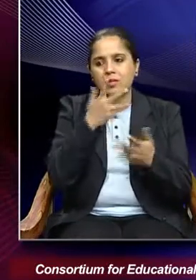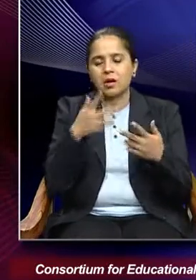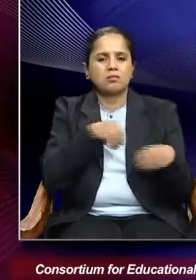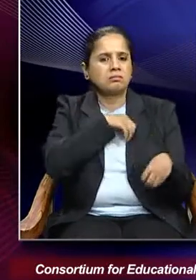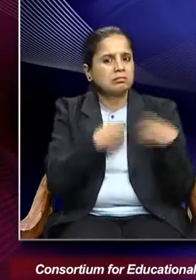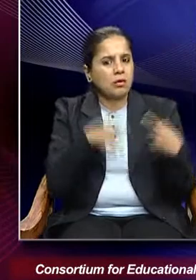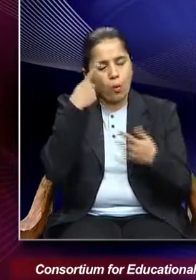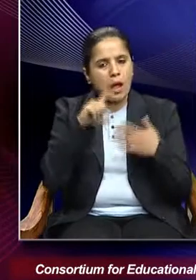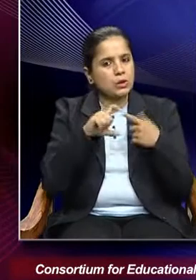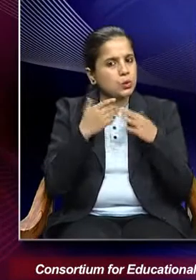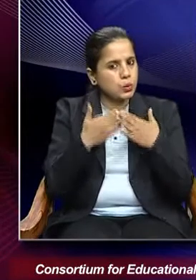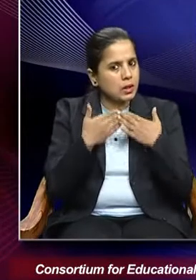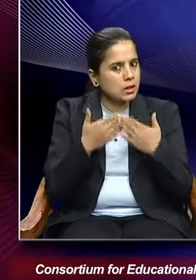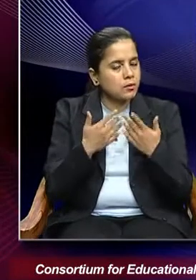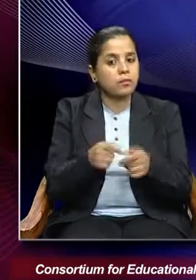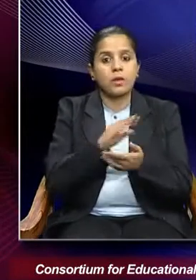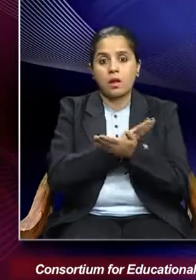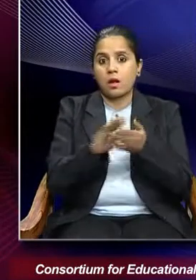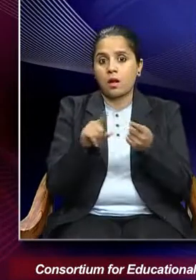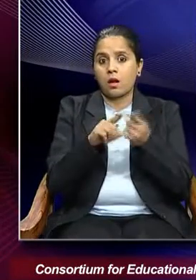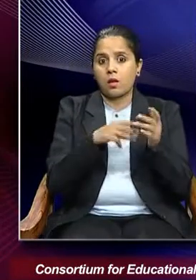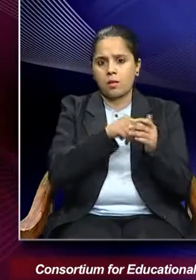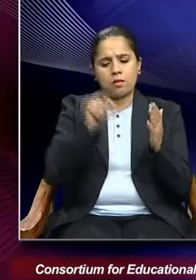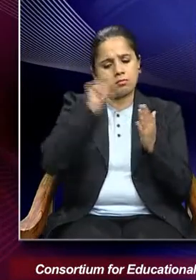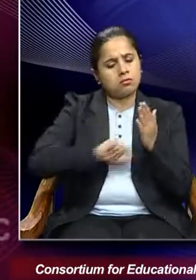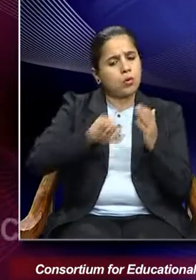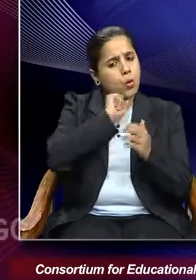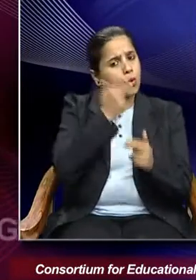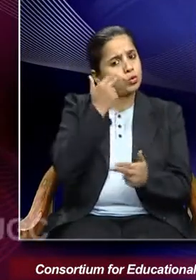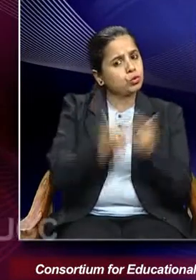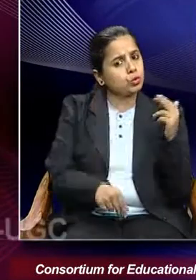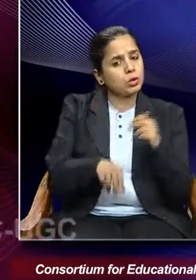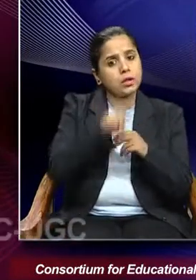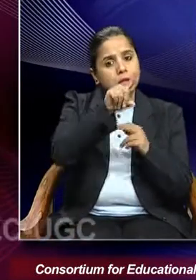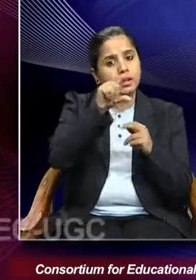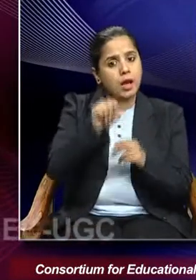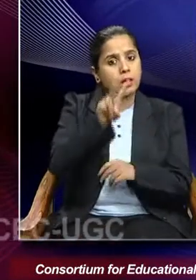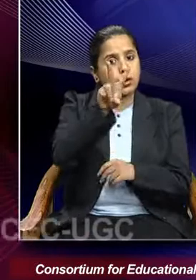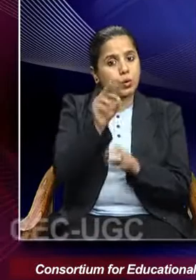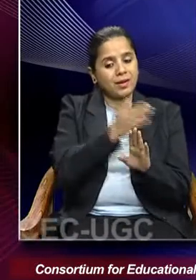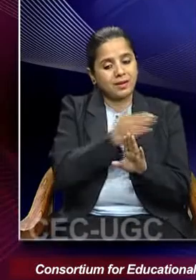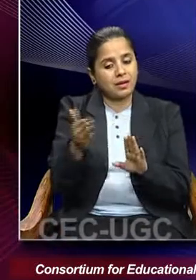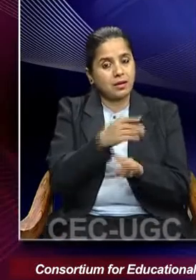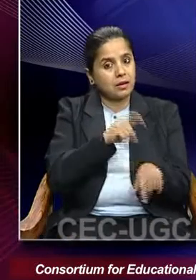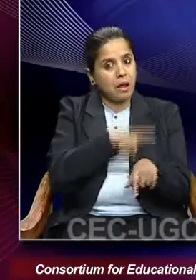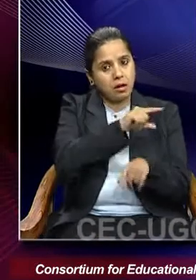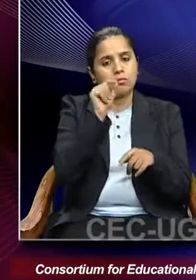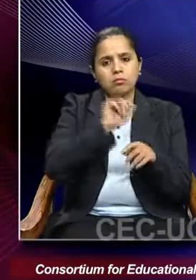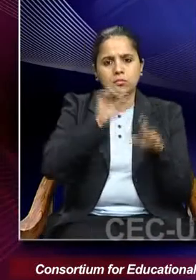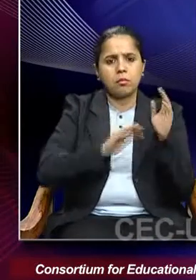Although Haima Bhatti wrote her memoir in the 1920s, it remained